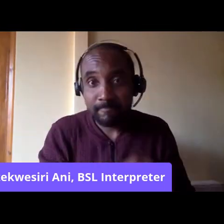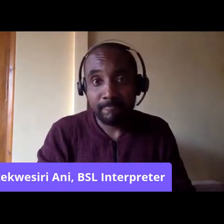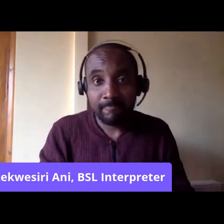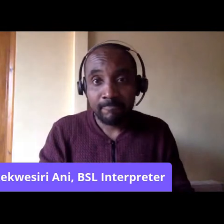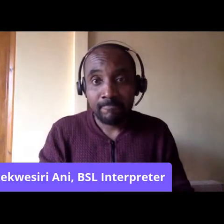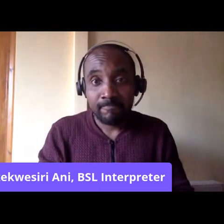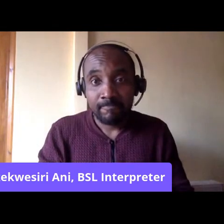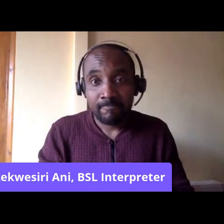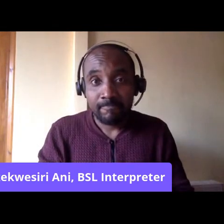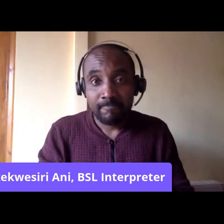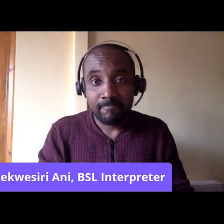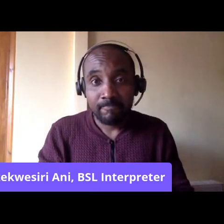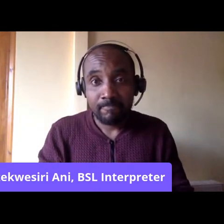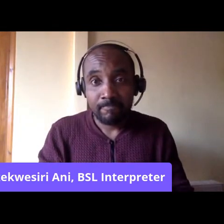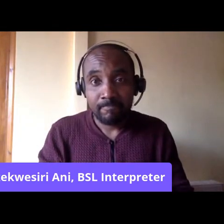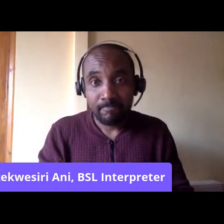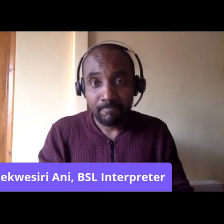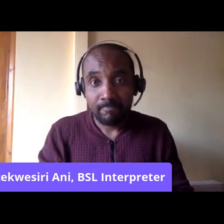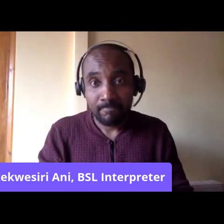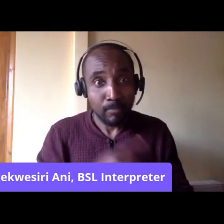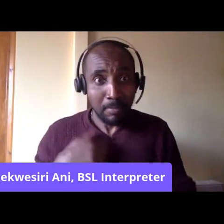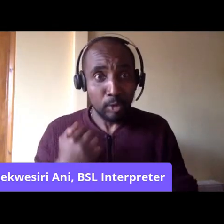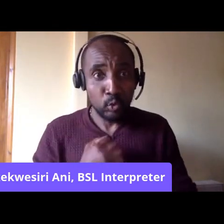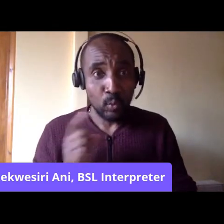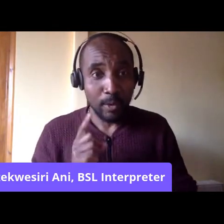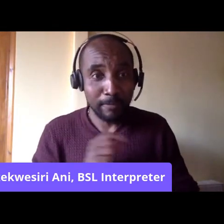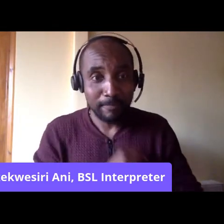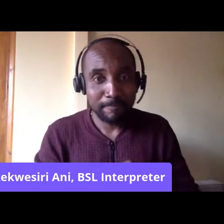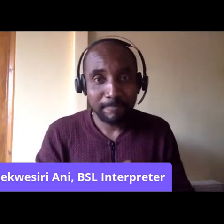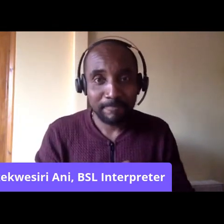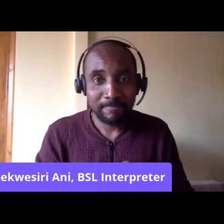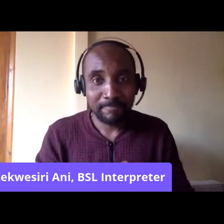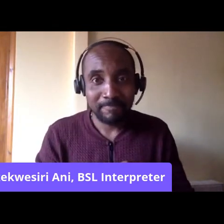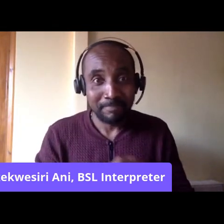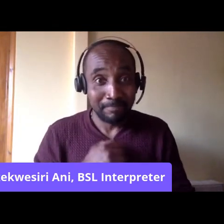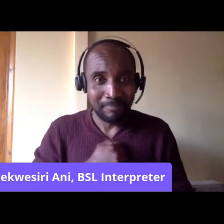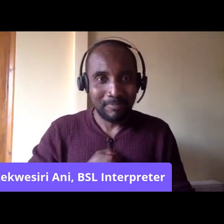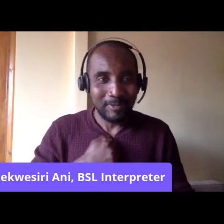I can't. What do I do? Sorry.